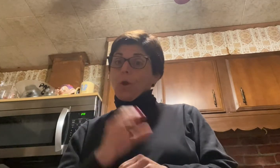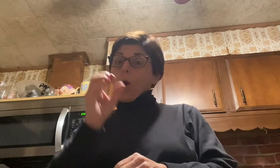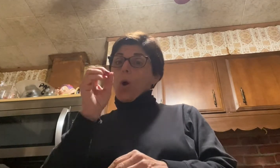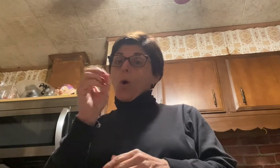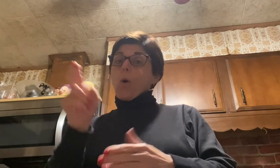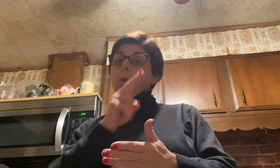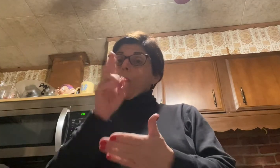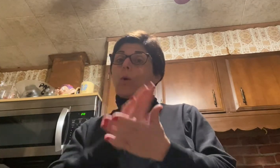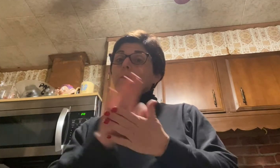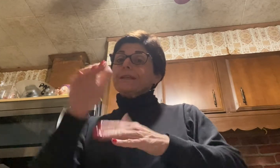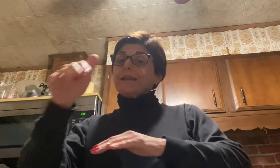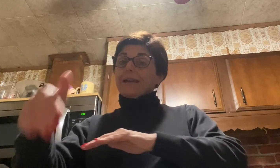Oh Holy Night.